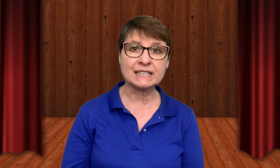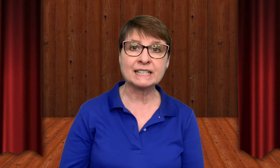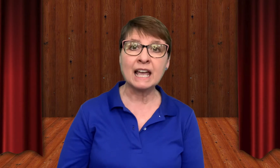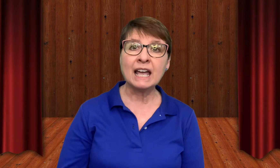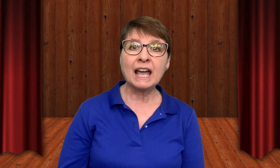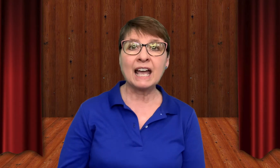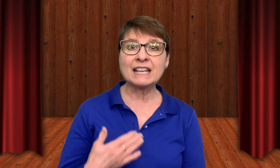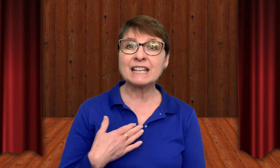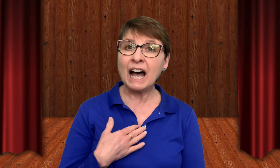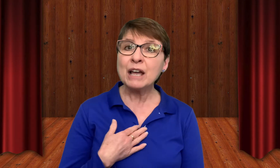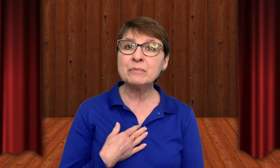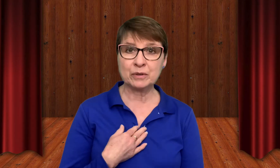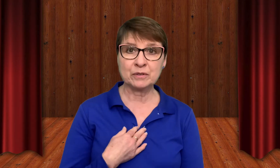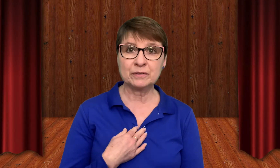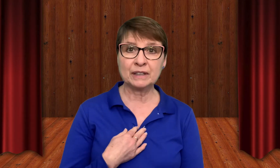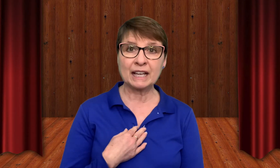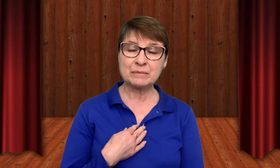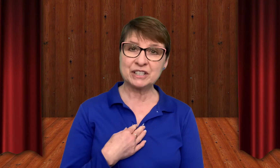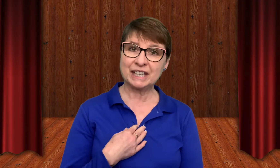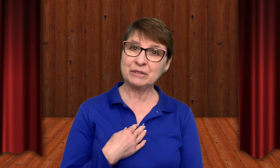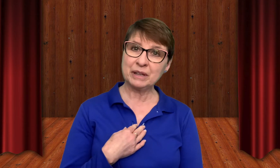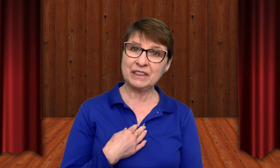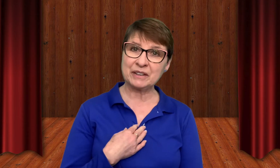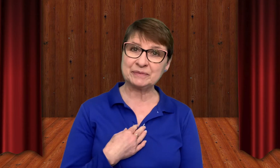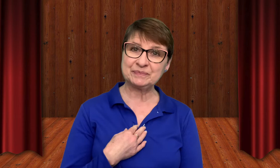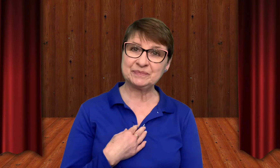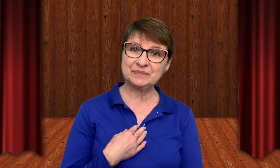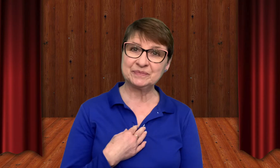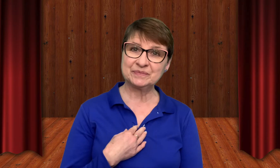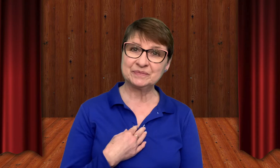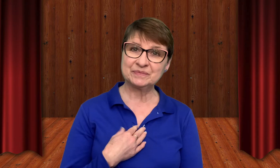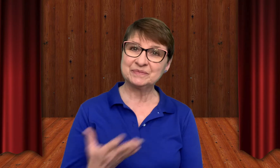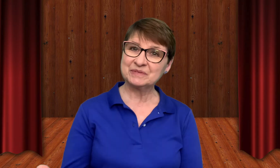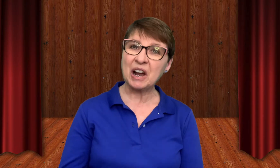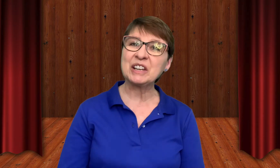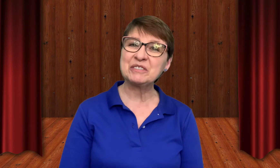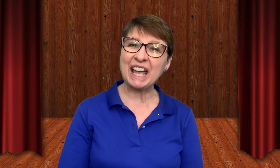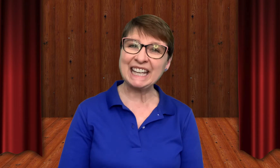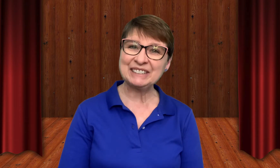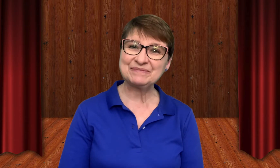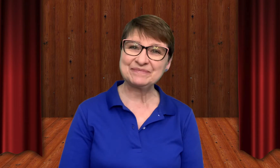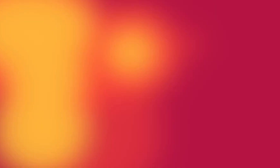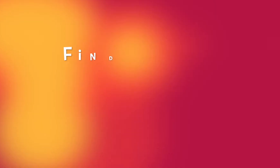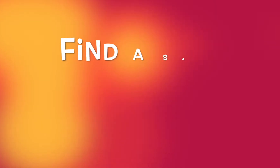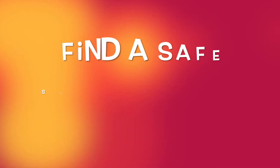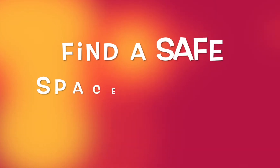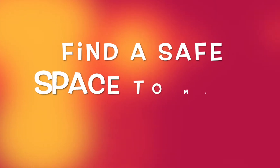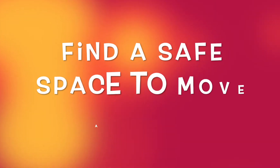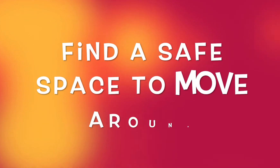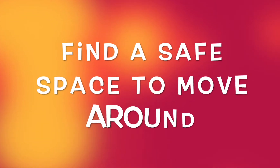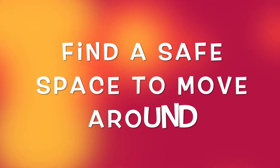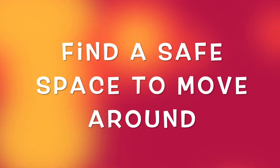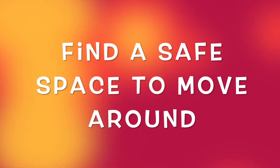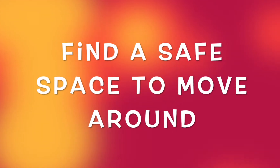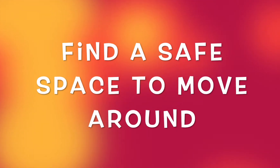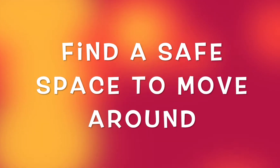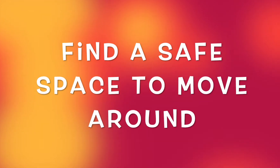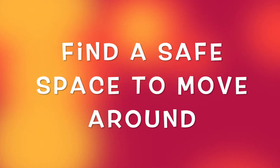as I move like a machine with you. Are you ready? Find a safe space to move